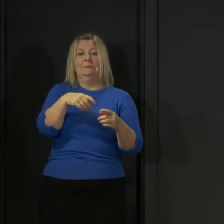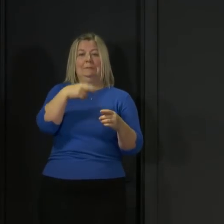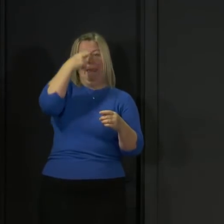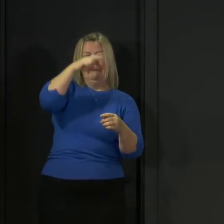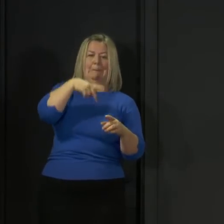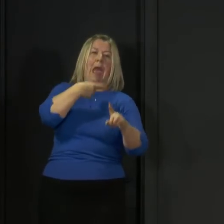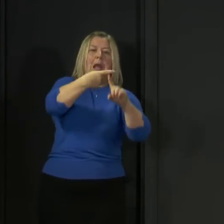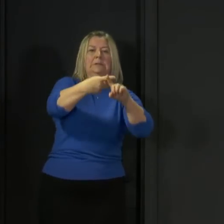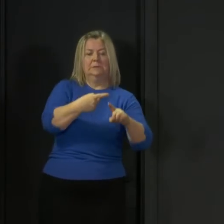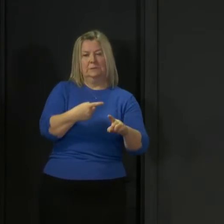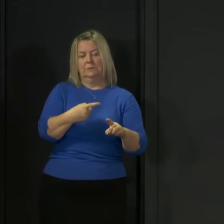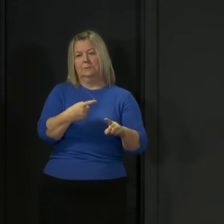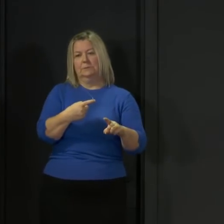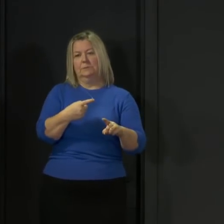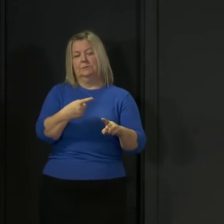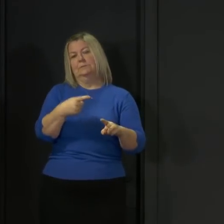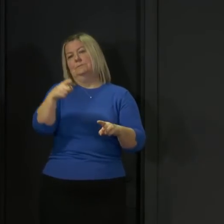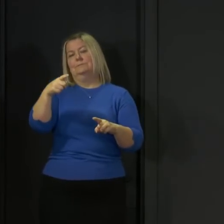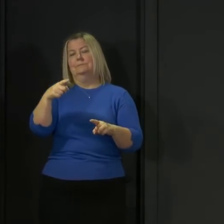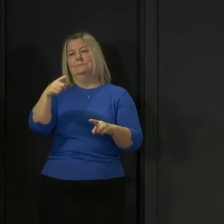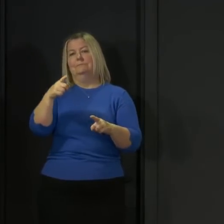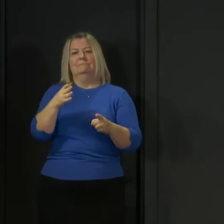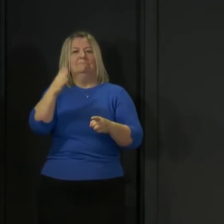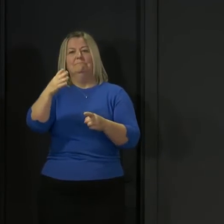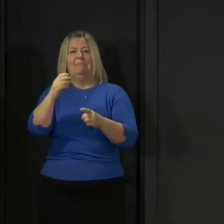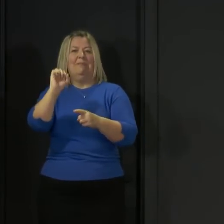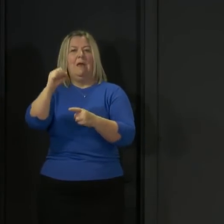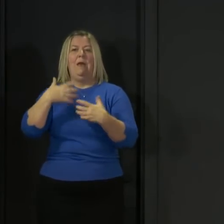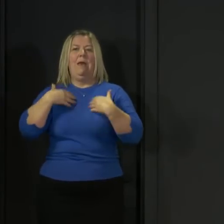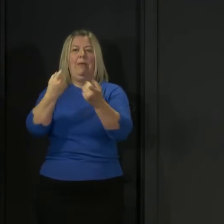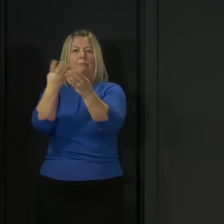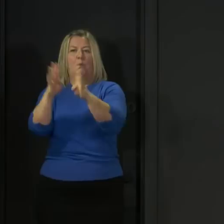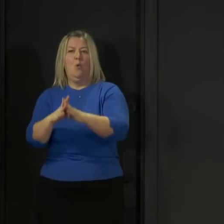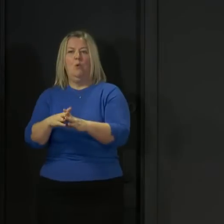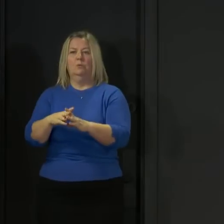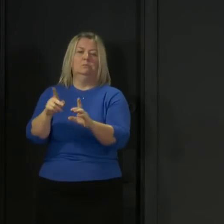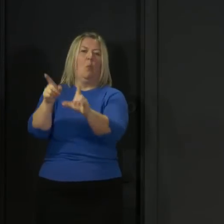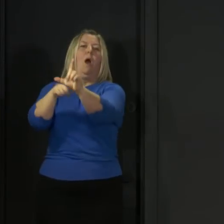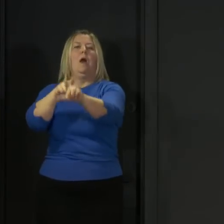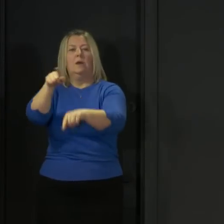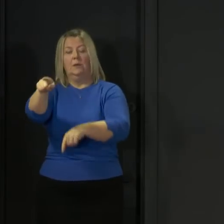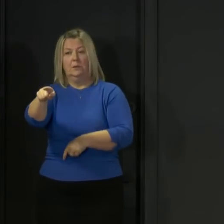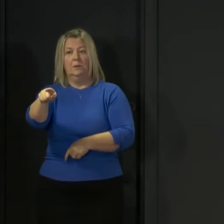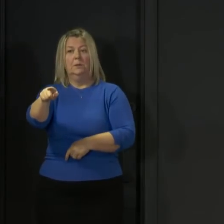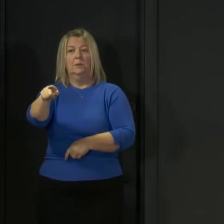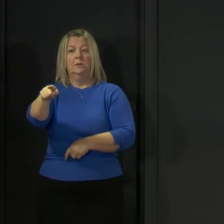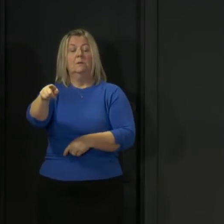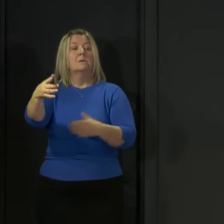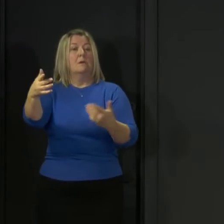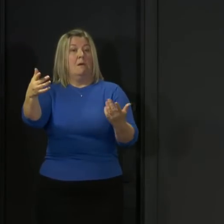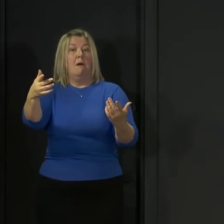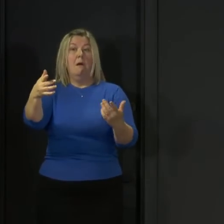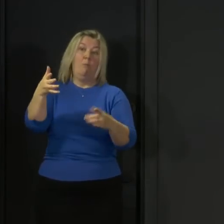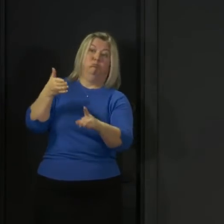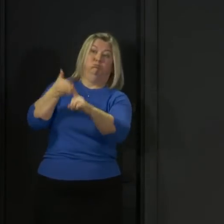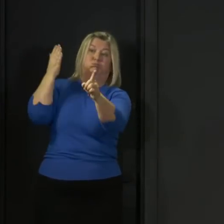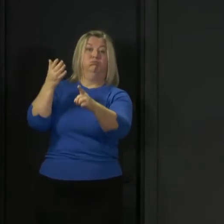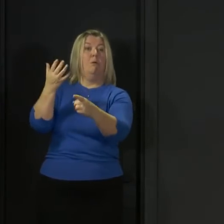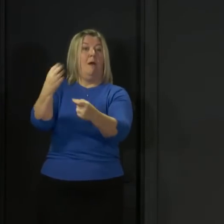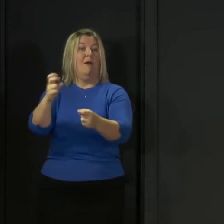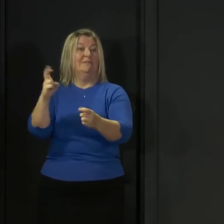got it at a particular event, because they may have been the only person in that health board to be at the event, we would have effectively been